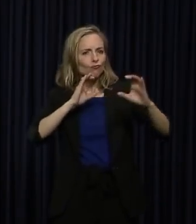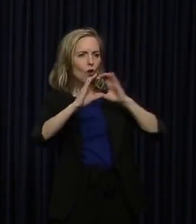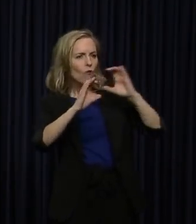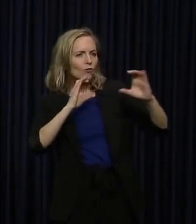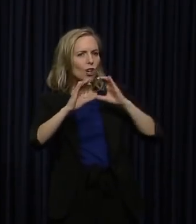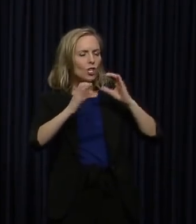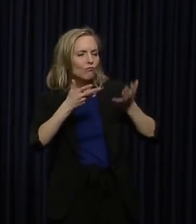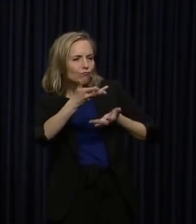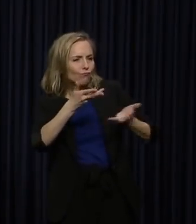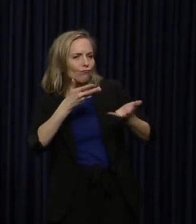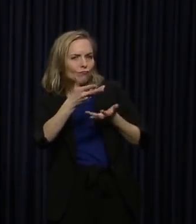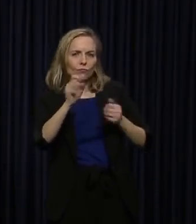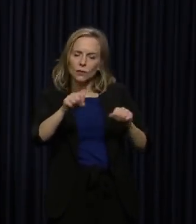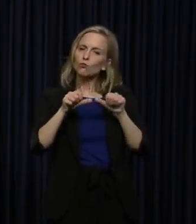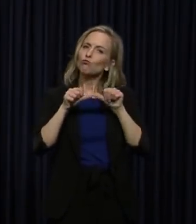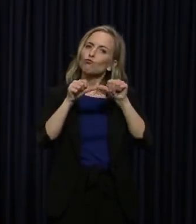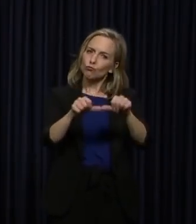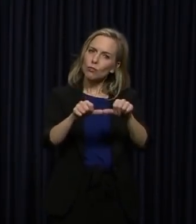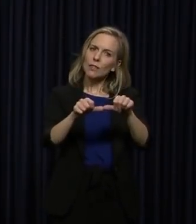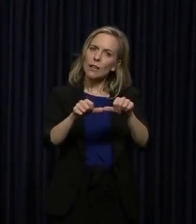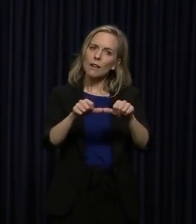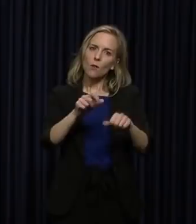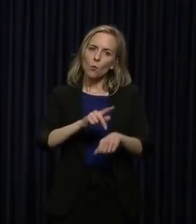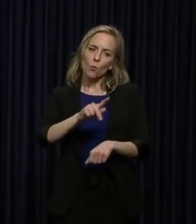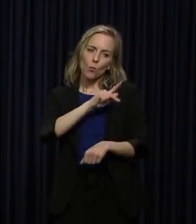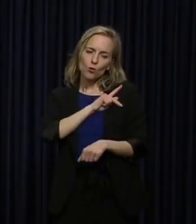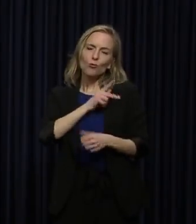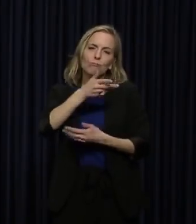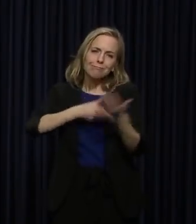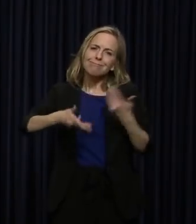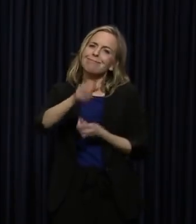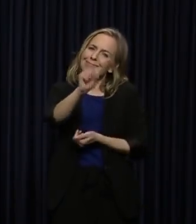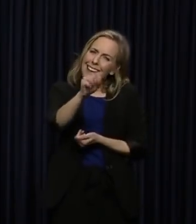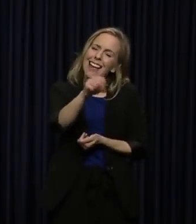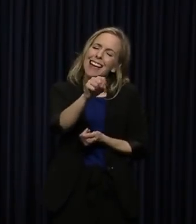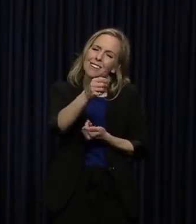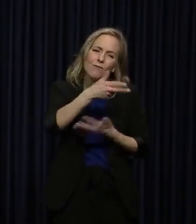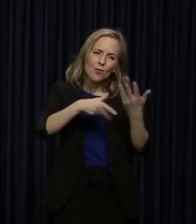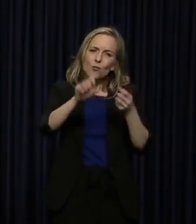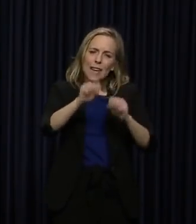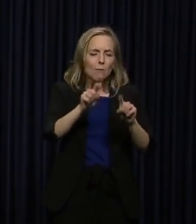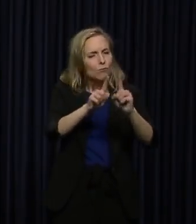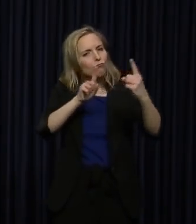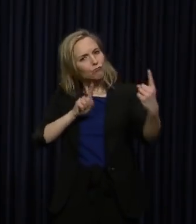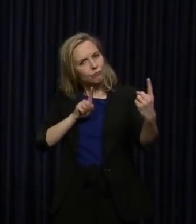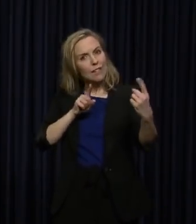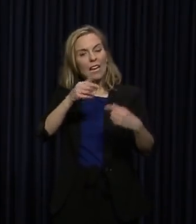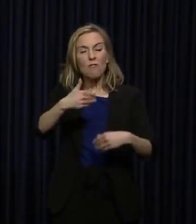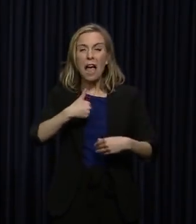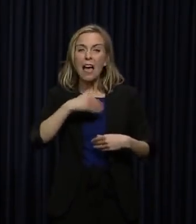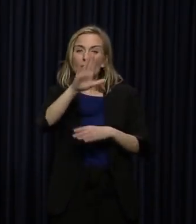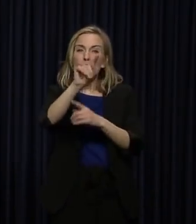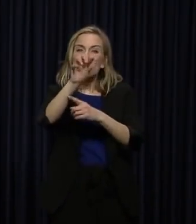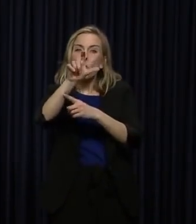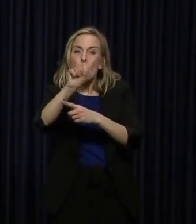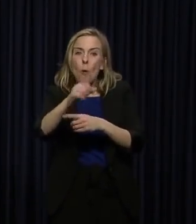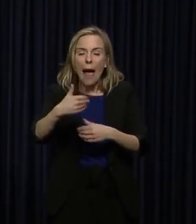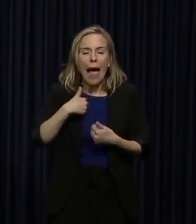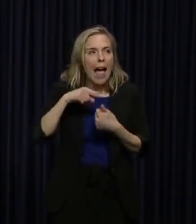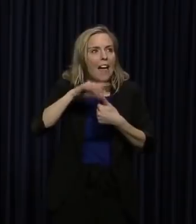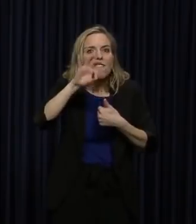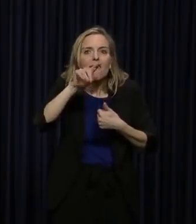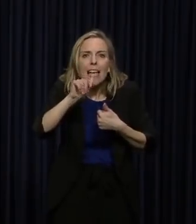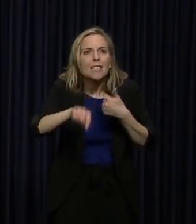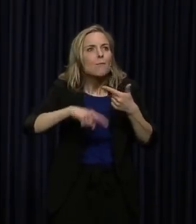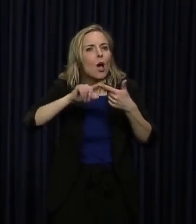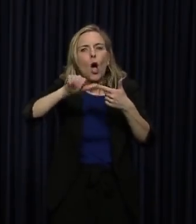and you need to continue to have personal interaction. Use all the tools that you have, if you have FaceTime or if you have others,